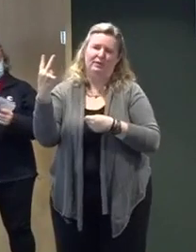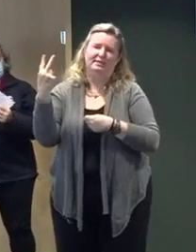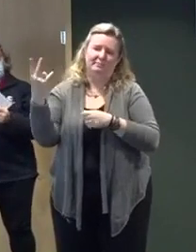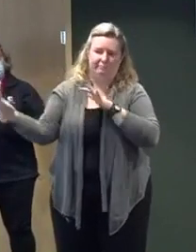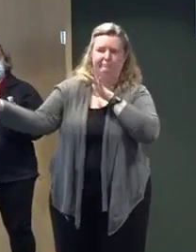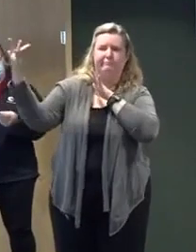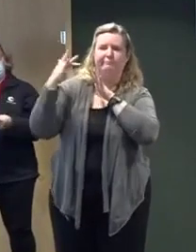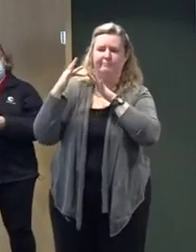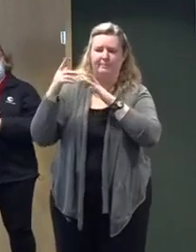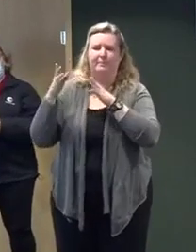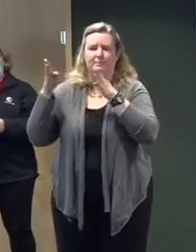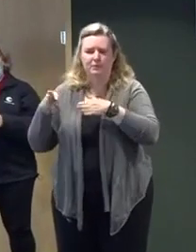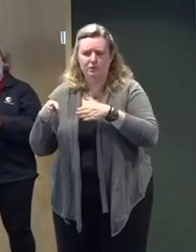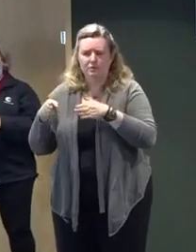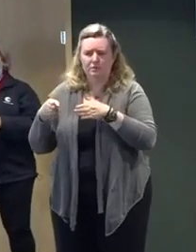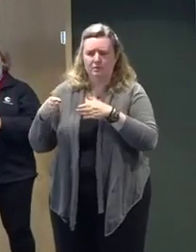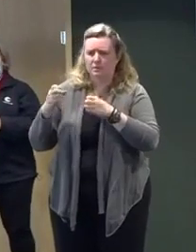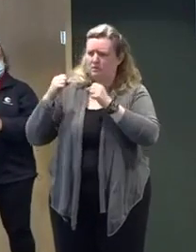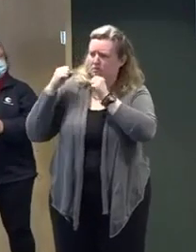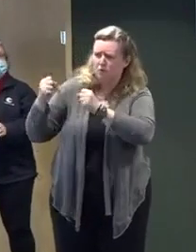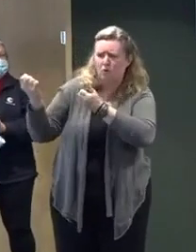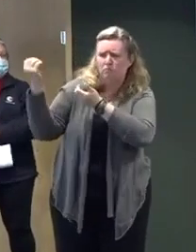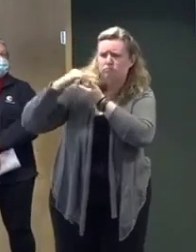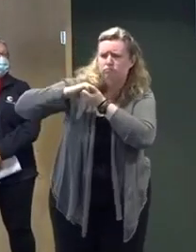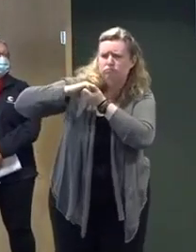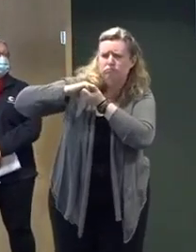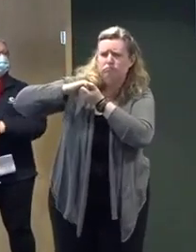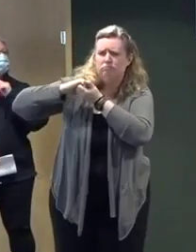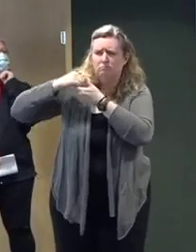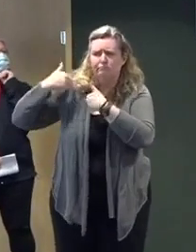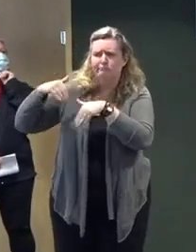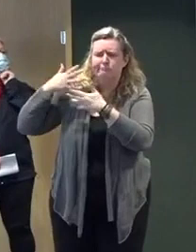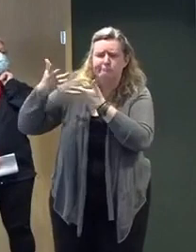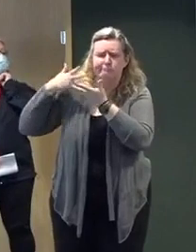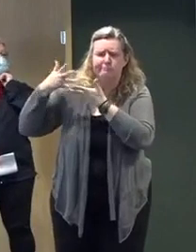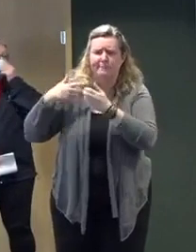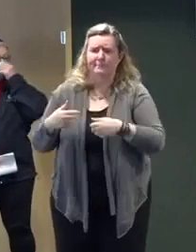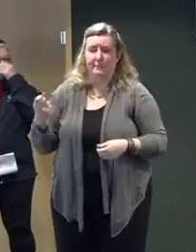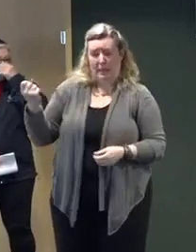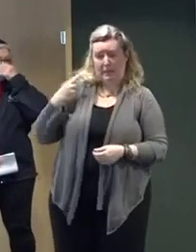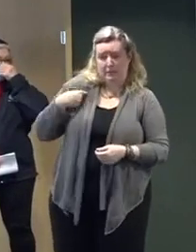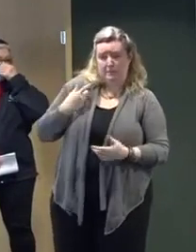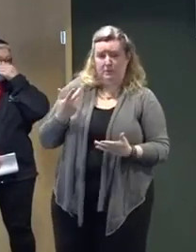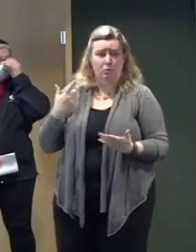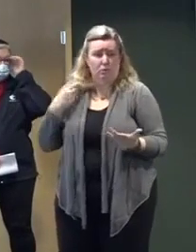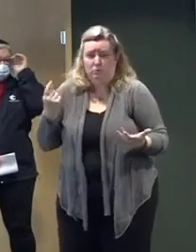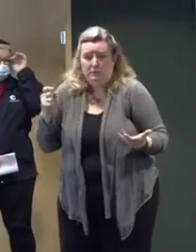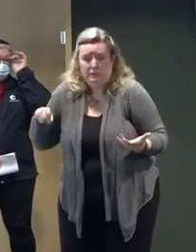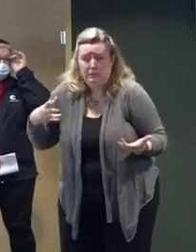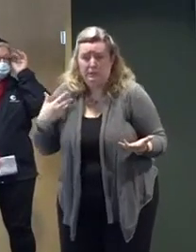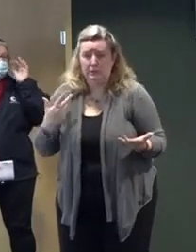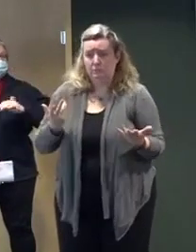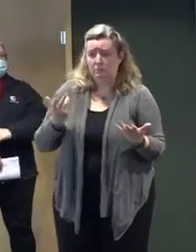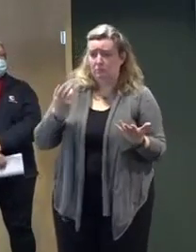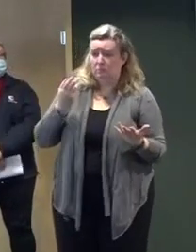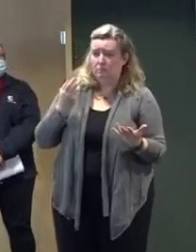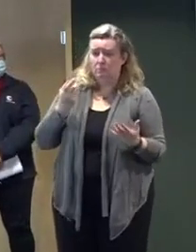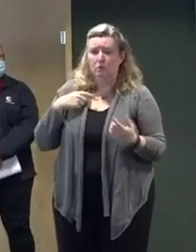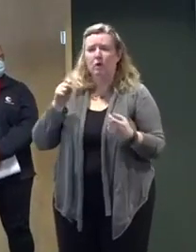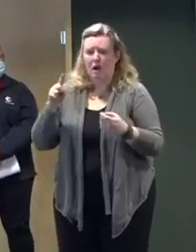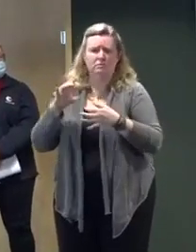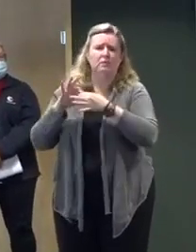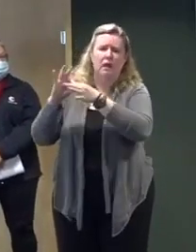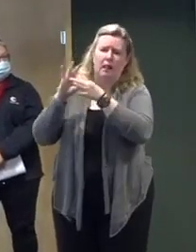remains phenomenal and reached out and said, what do you need? We did ask for a liaison officer from FEMA. So that person has been